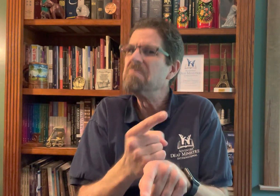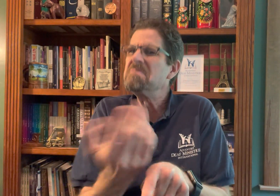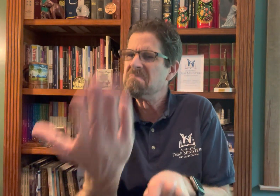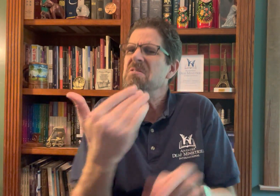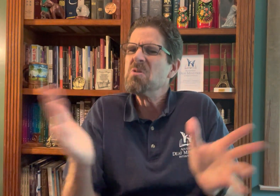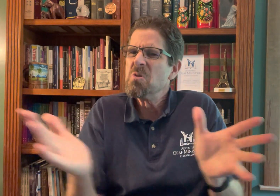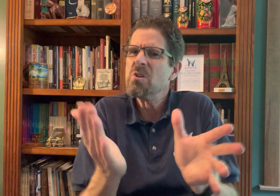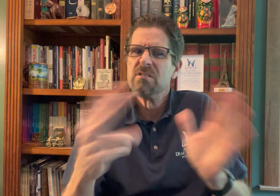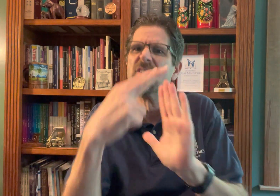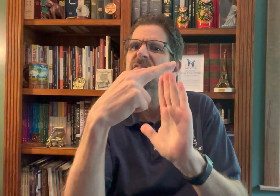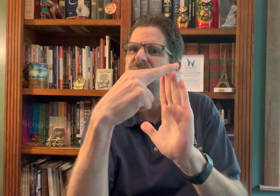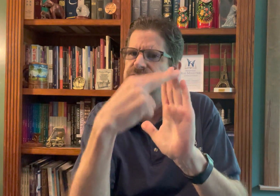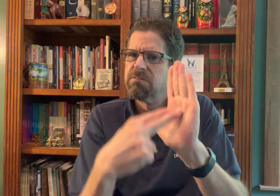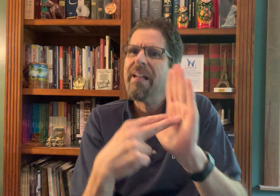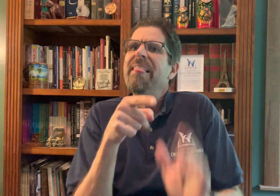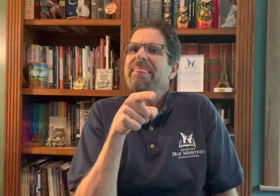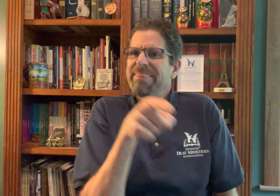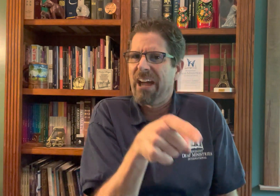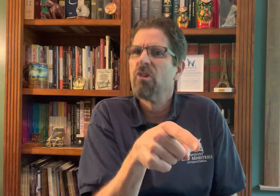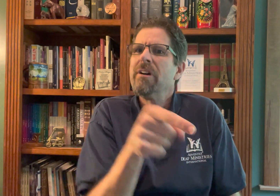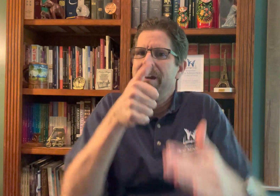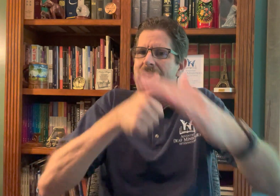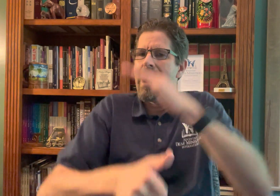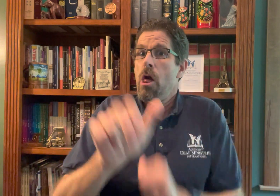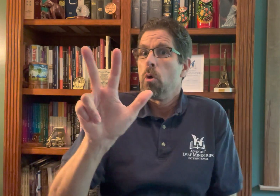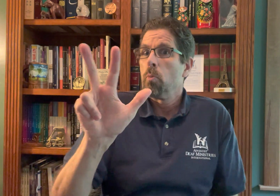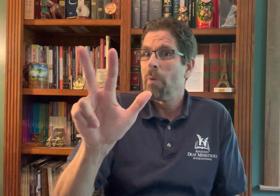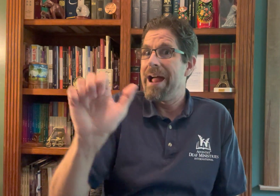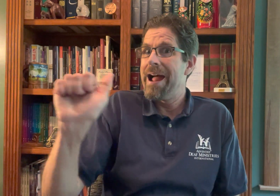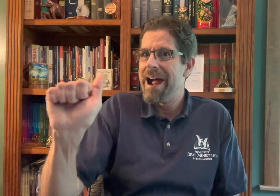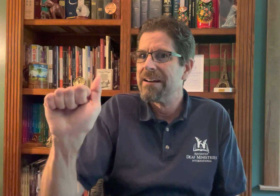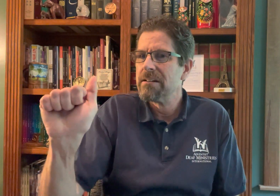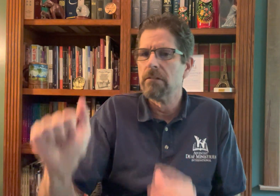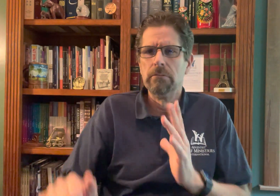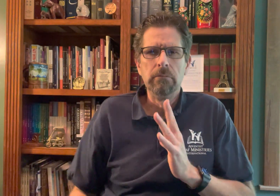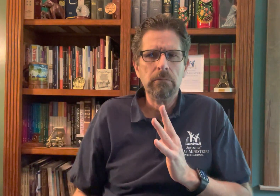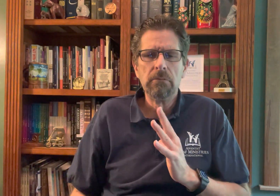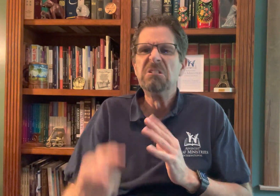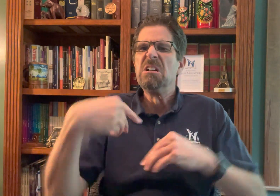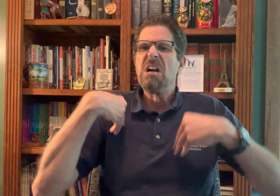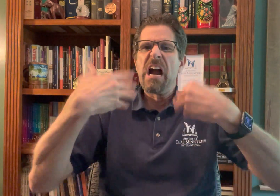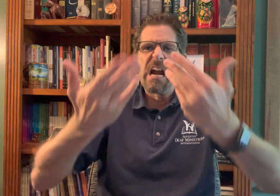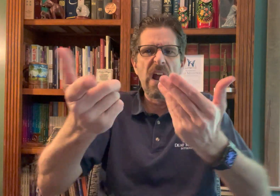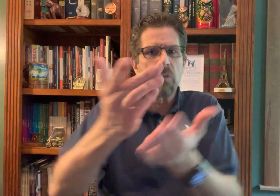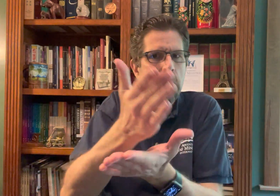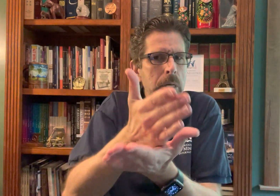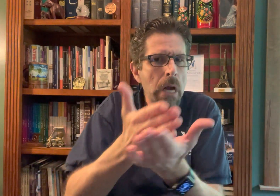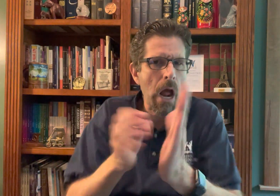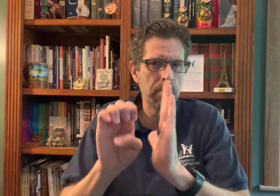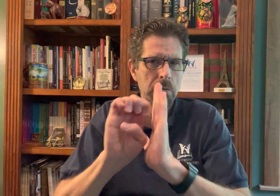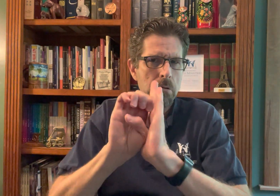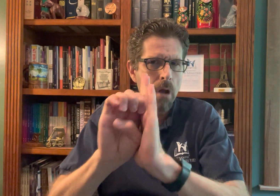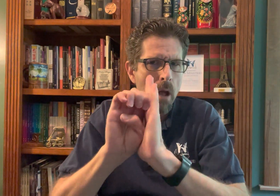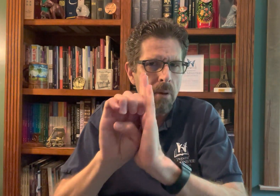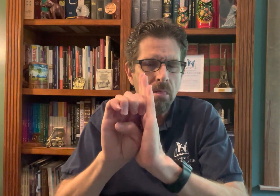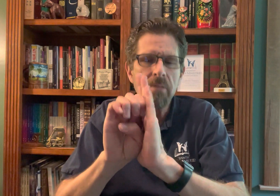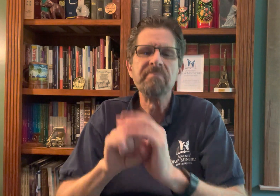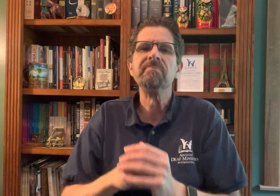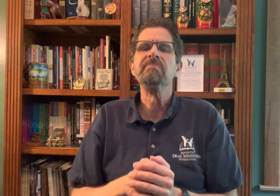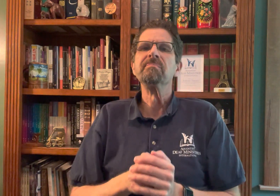all these very important steps. Again, all of this is found under Adventist Possibility